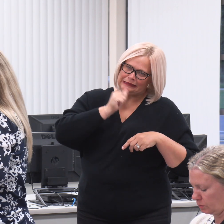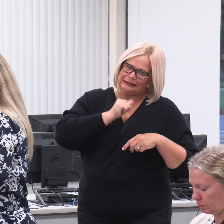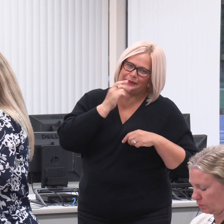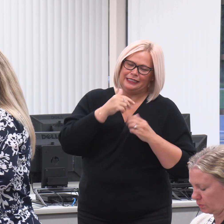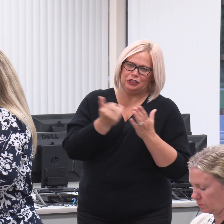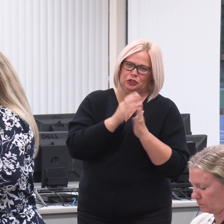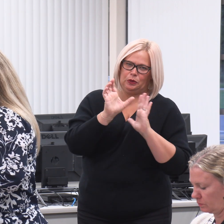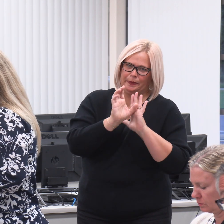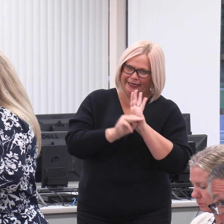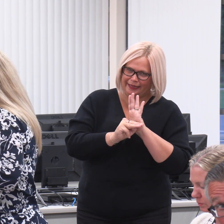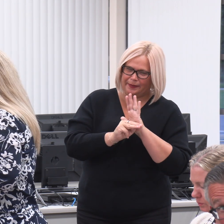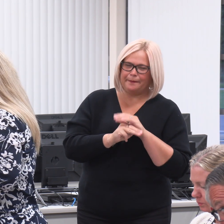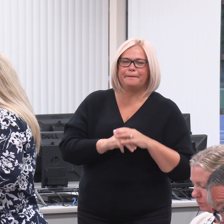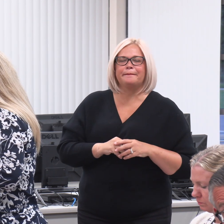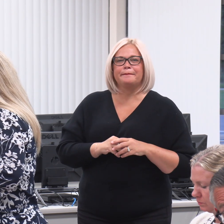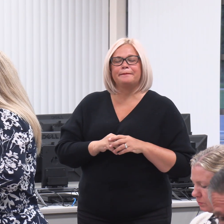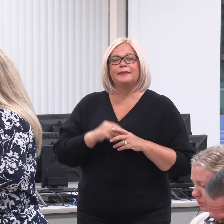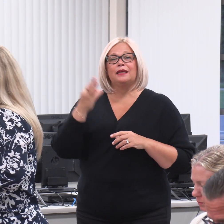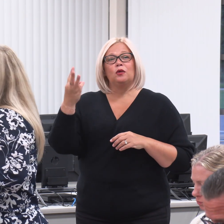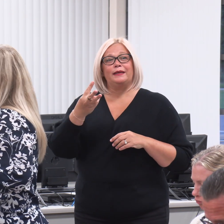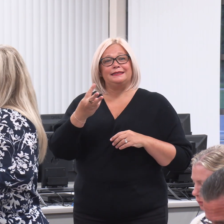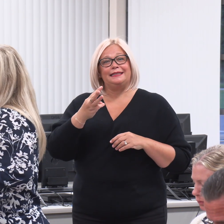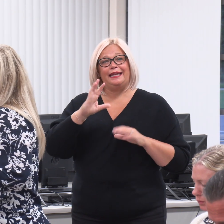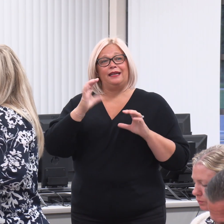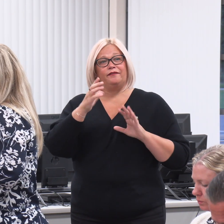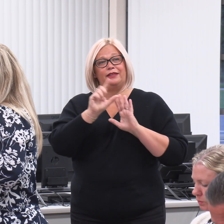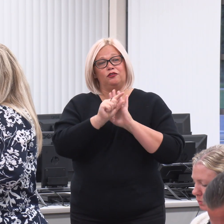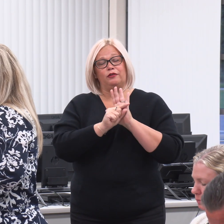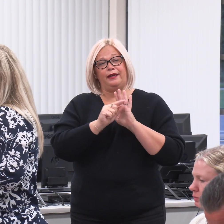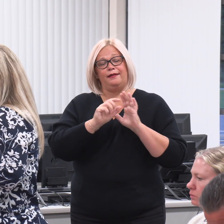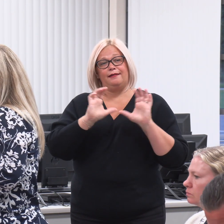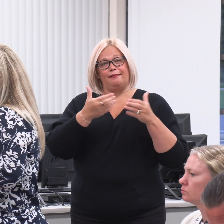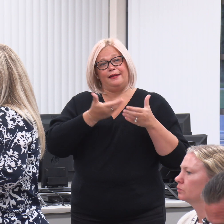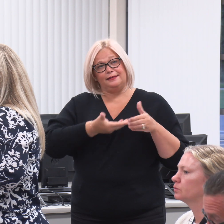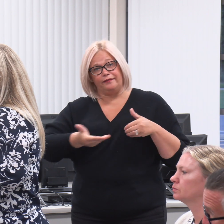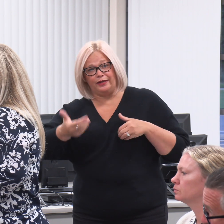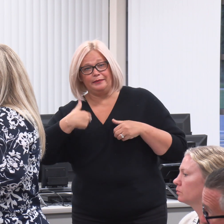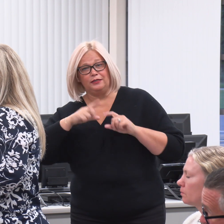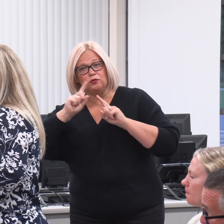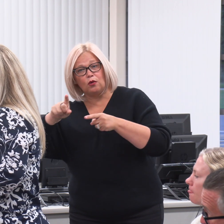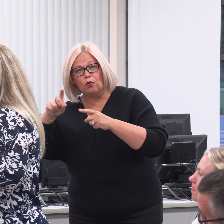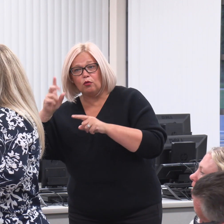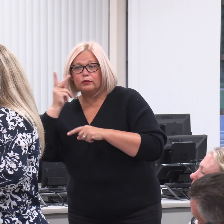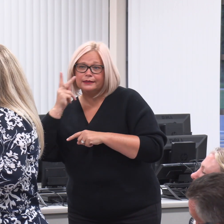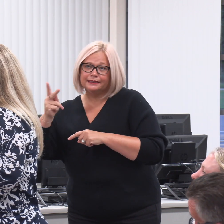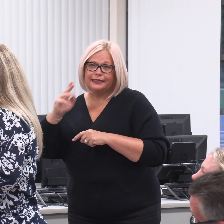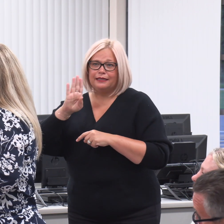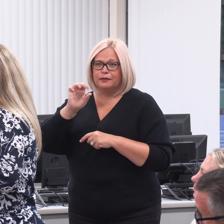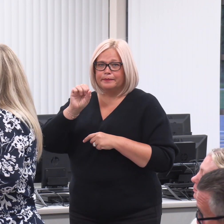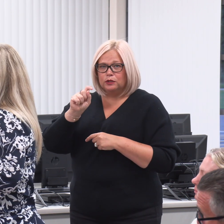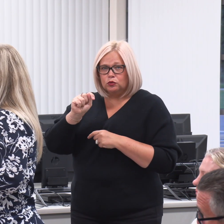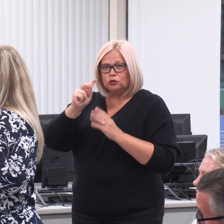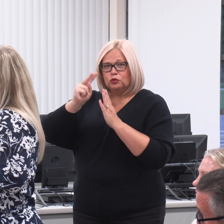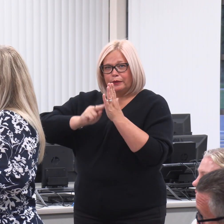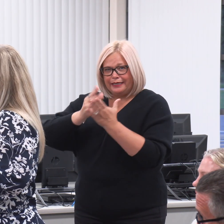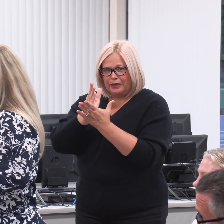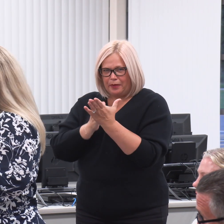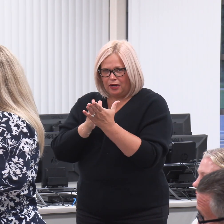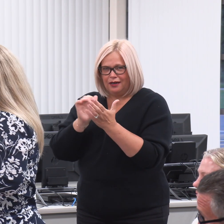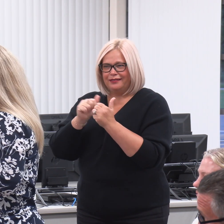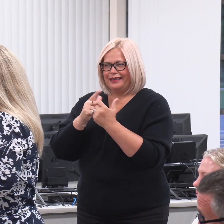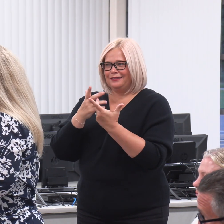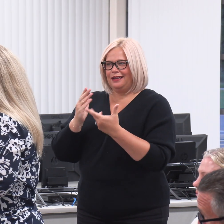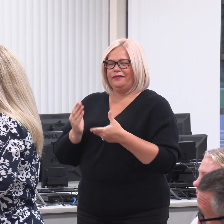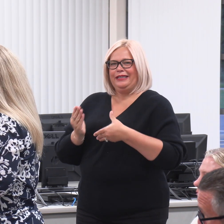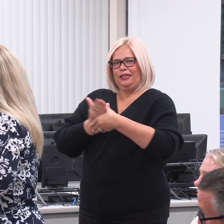I get to go Wednesday, I've been invited by a fifth grade class, Mrs. Hoopers, to come check out the boost reading portion which is kind of an